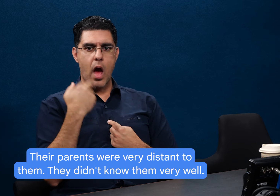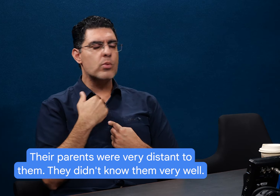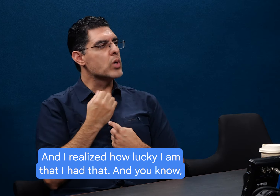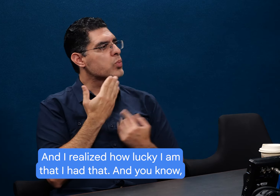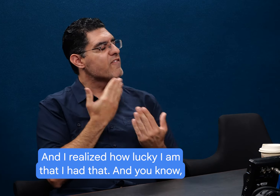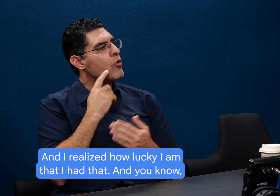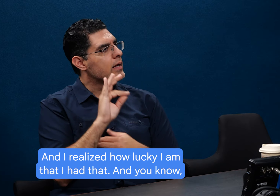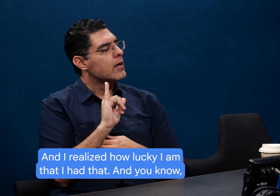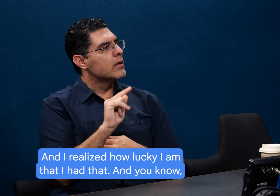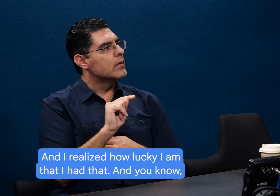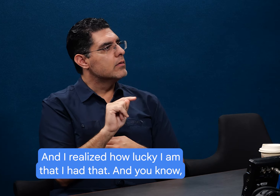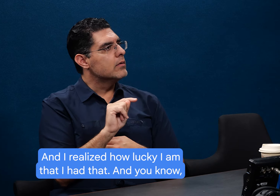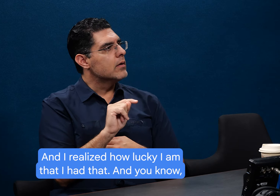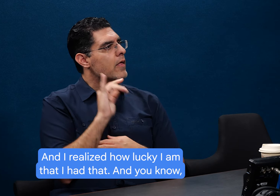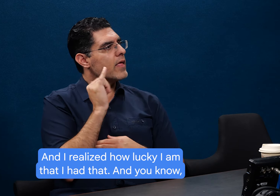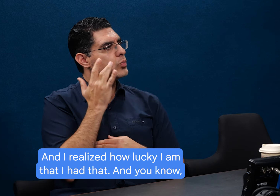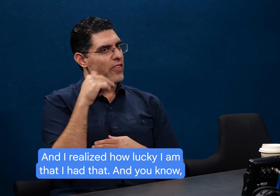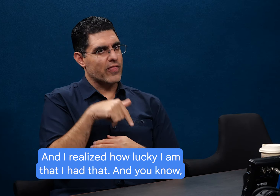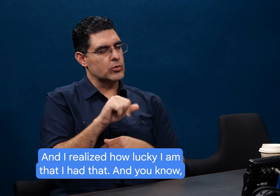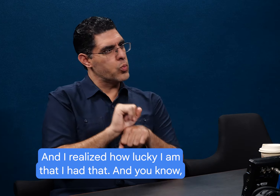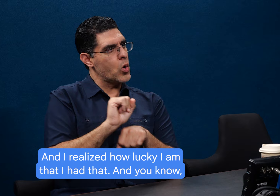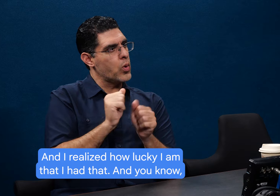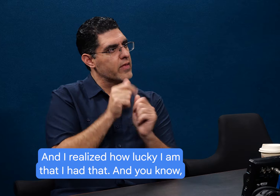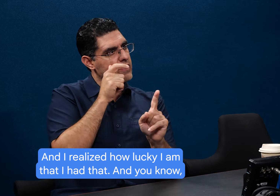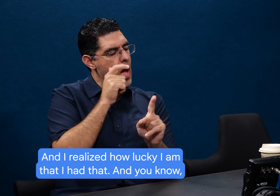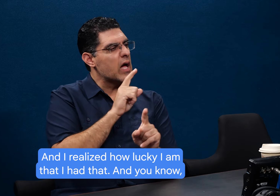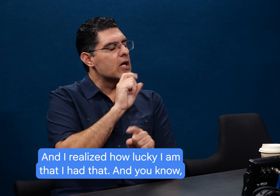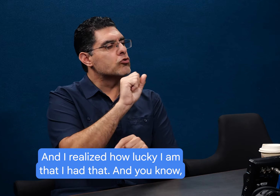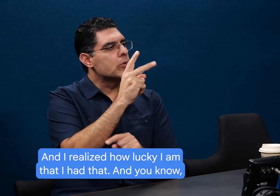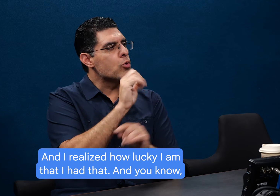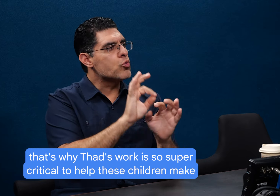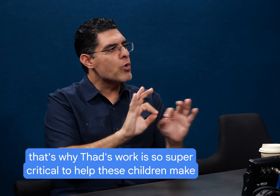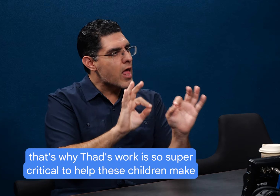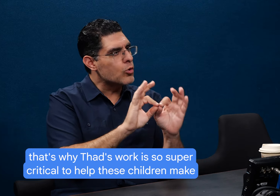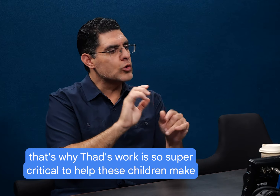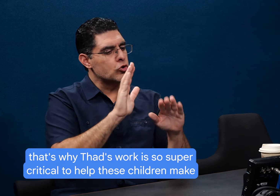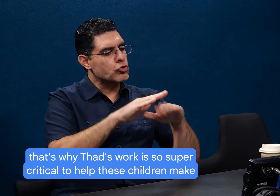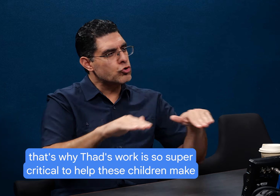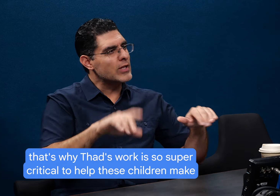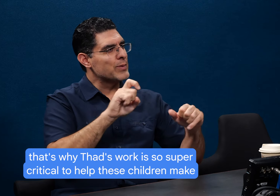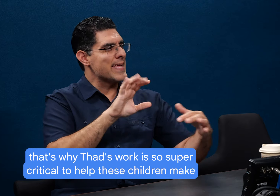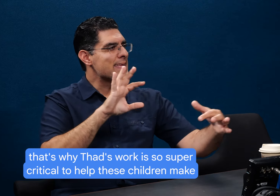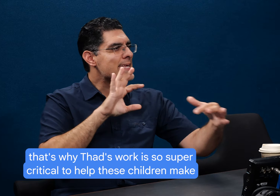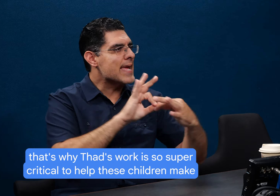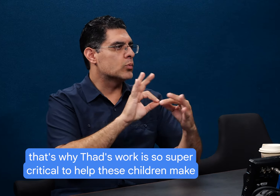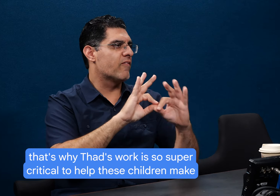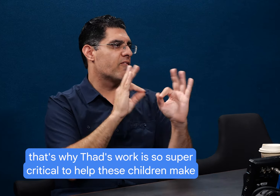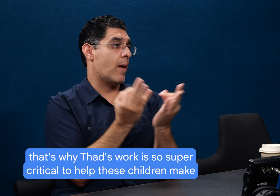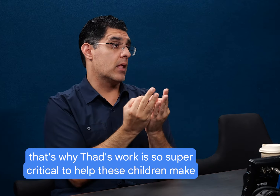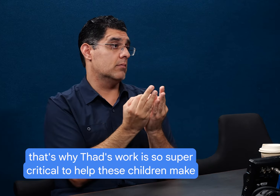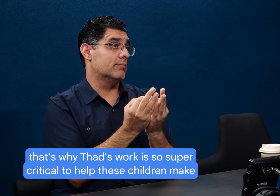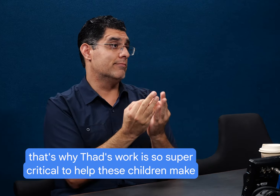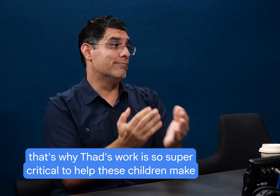didn't know them very well, and I realized how lucky I am that I had that. And, you know, that's why Thad's work is so super